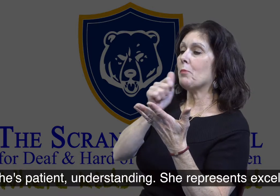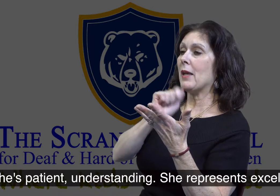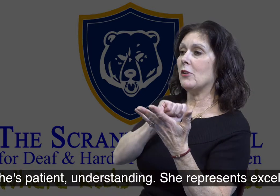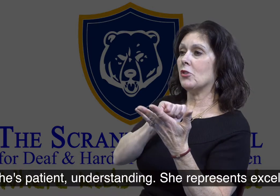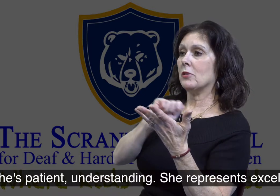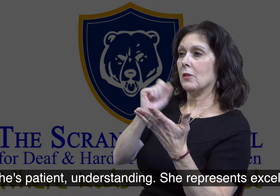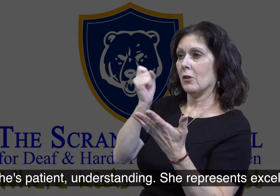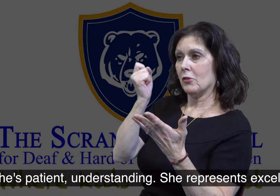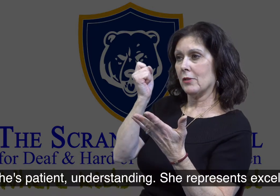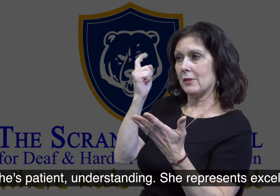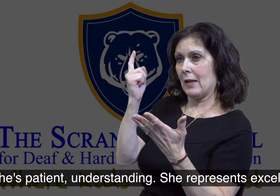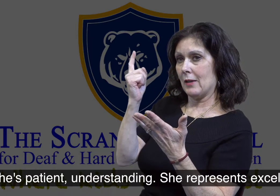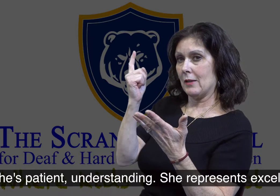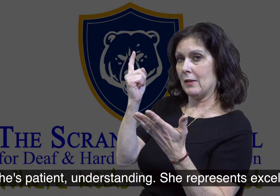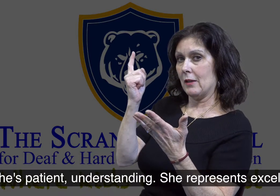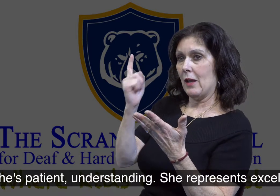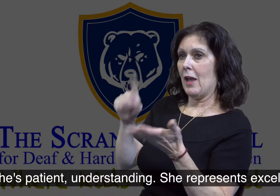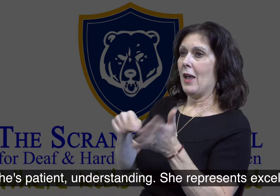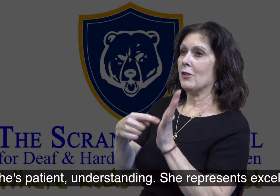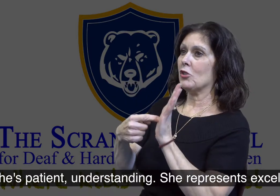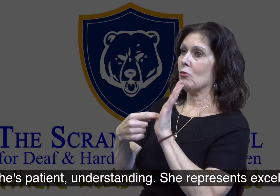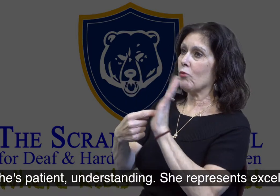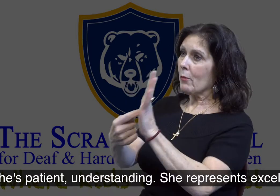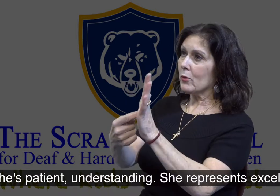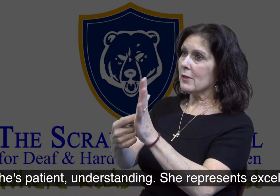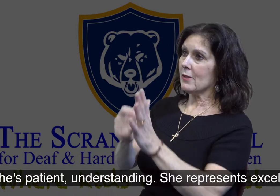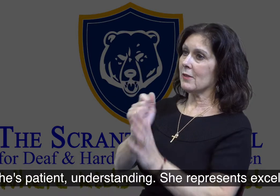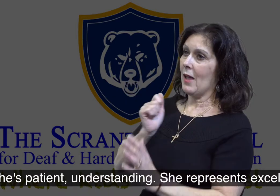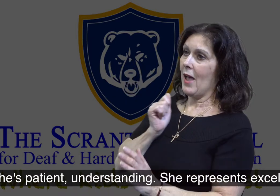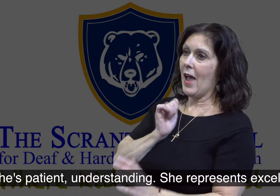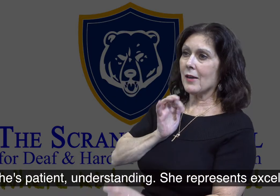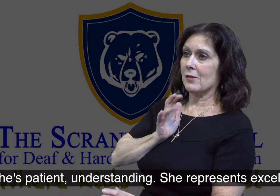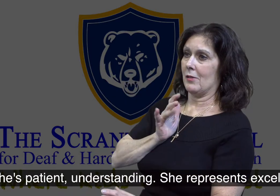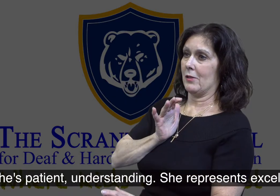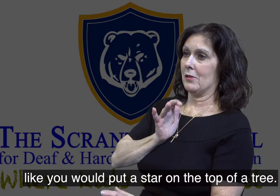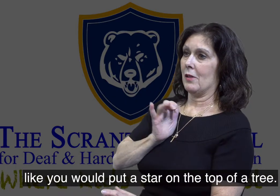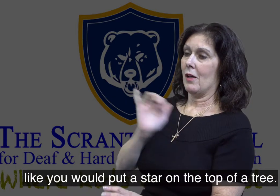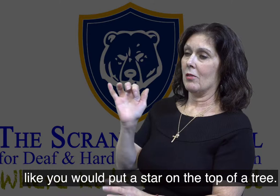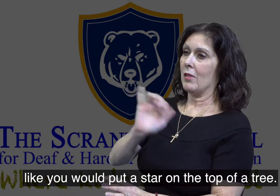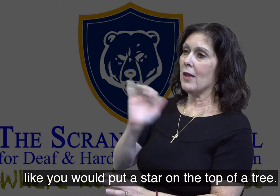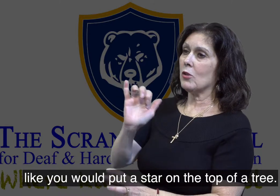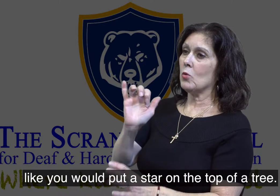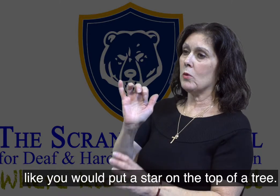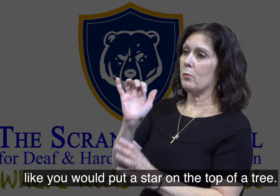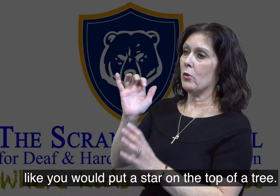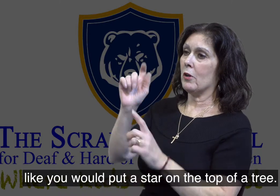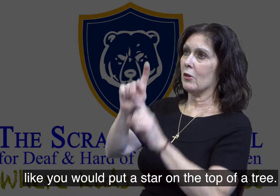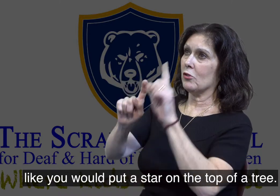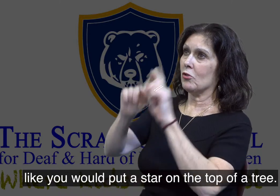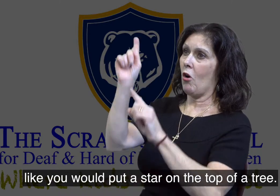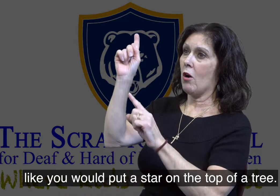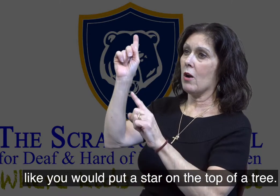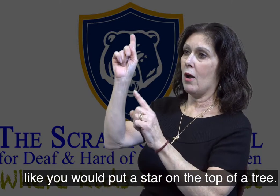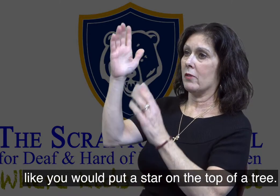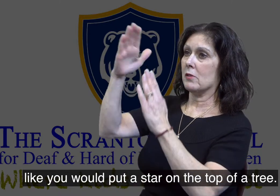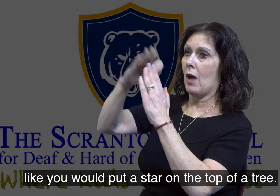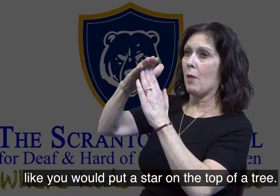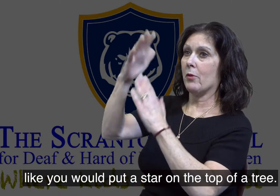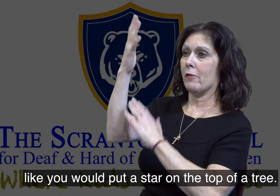patient, understanding, and she represents excellence like you would put a star on the top of